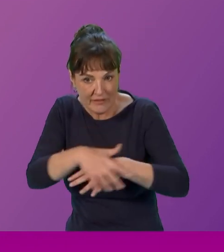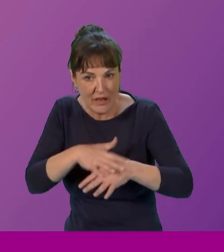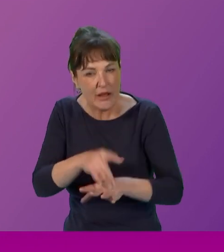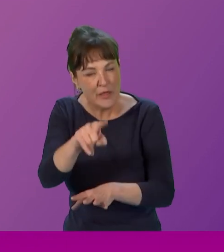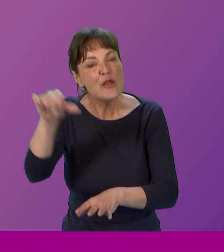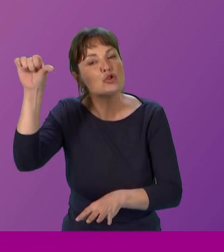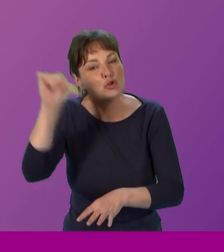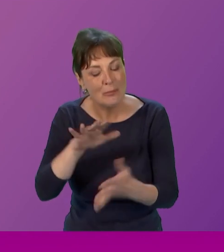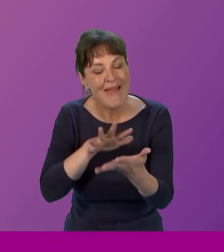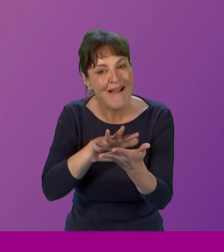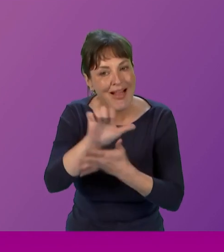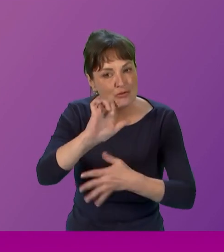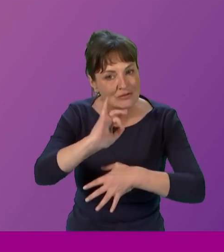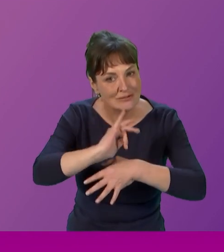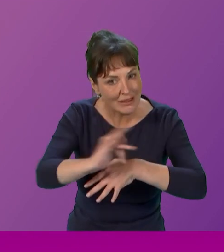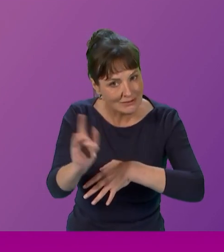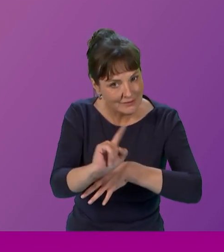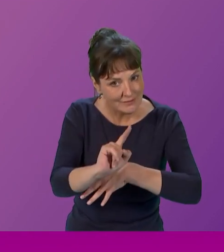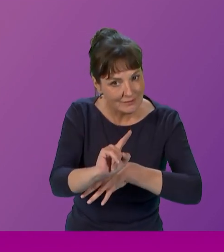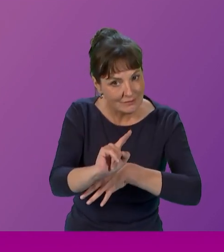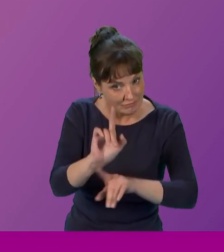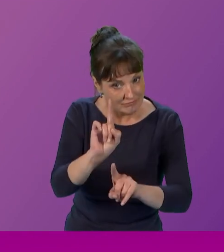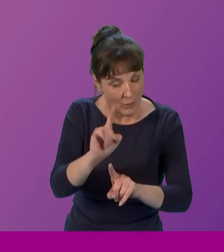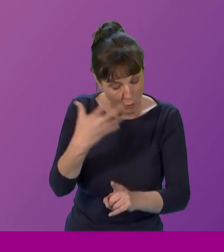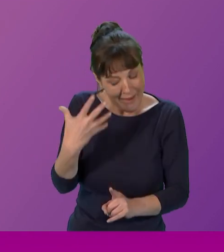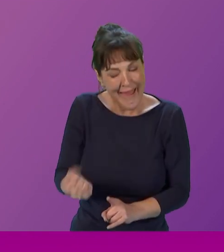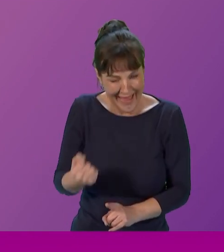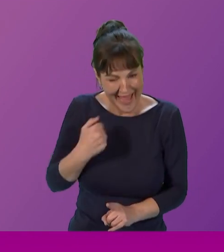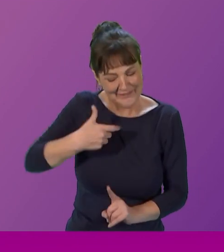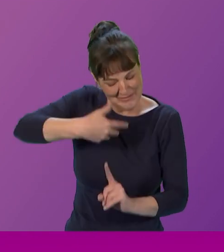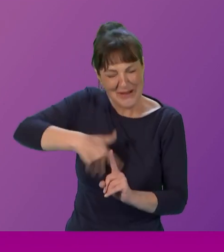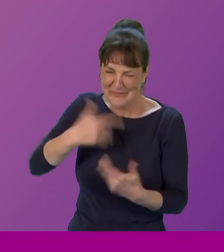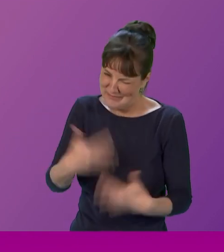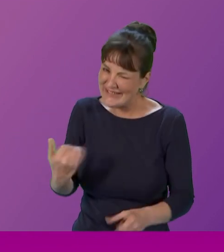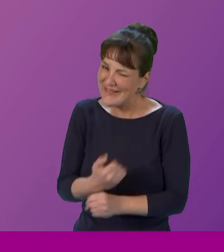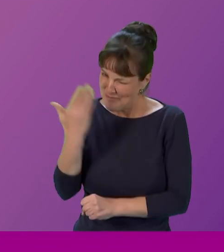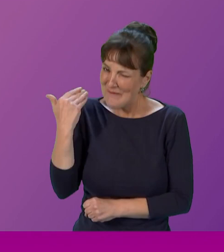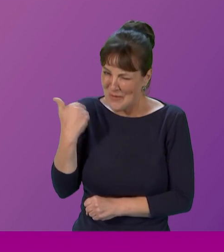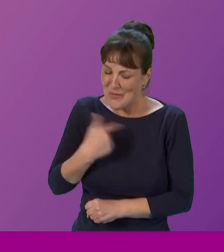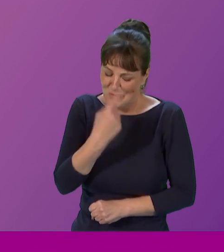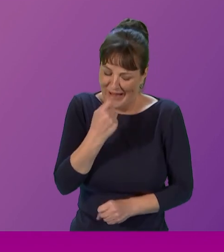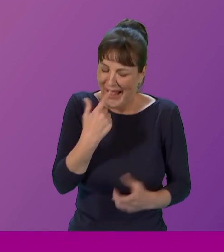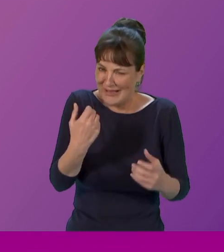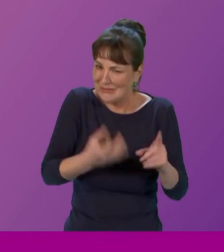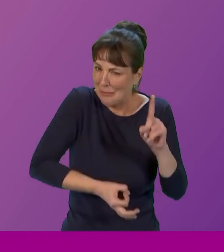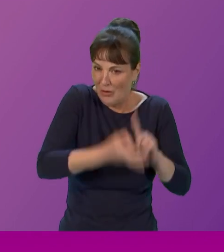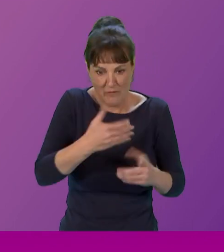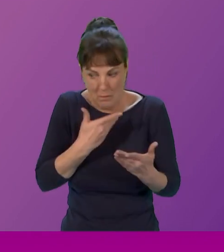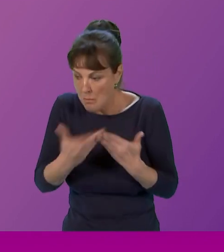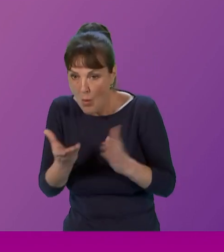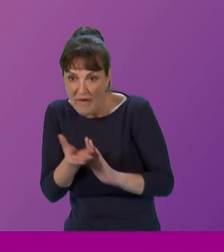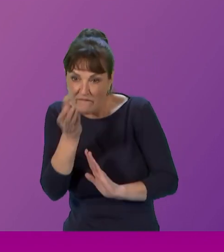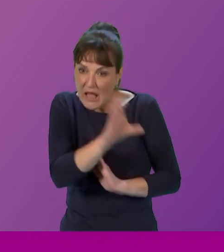we do have a history of that. It's absolutely could be improved and further investment and encouragement of that needs to be